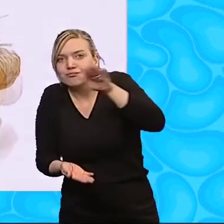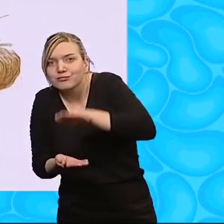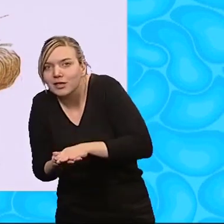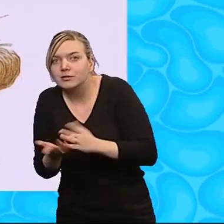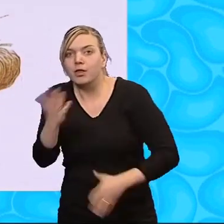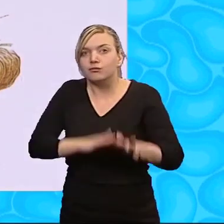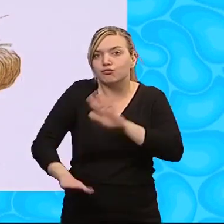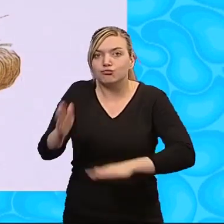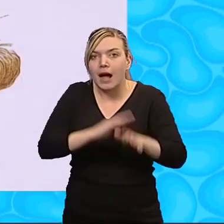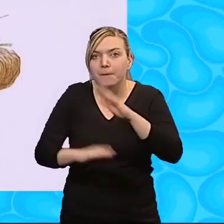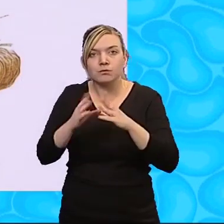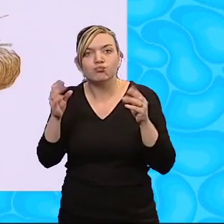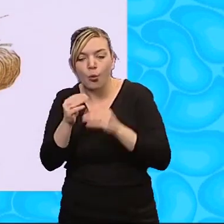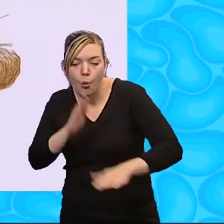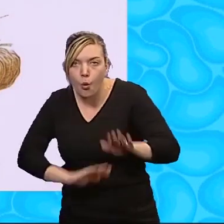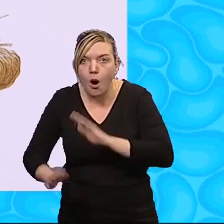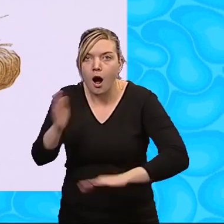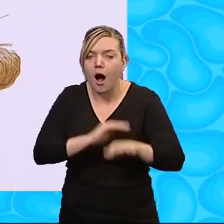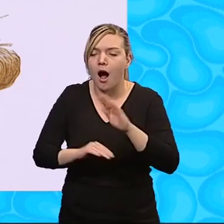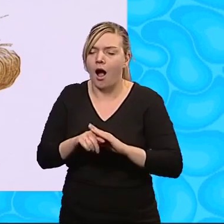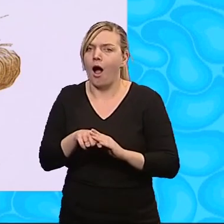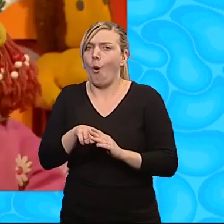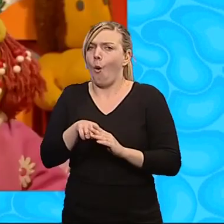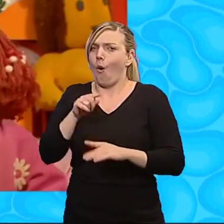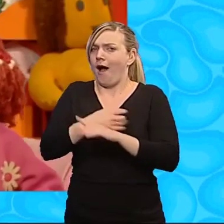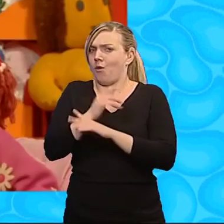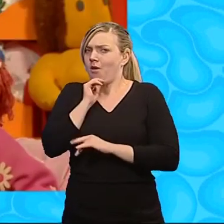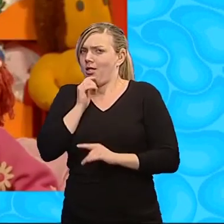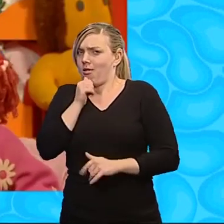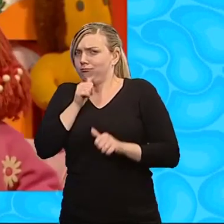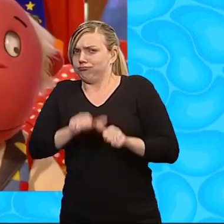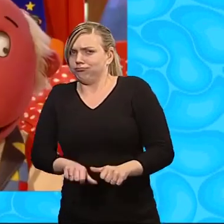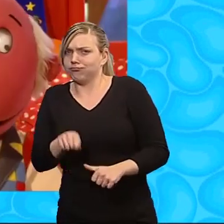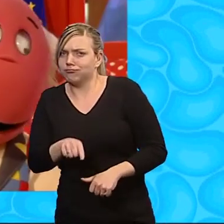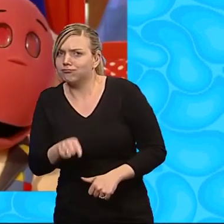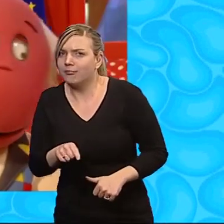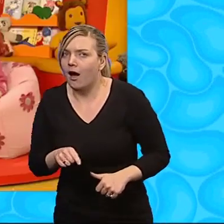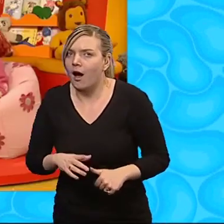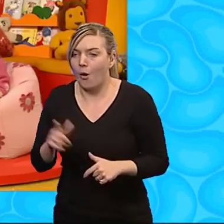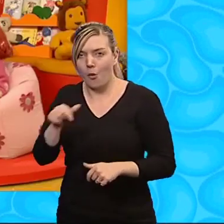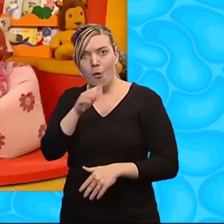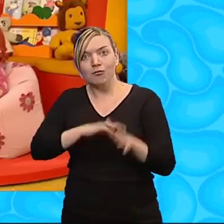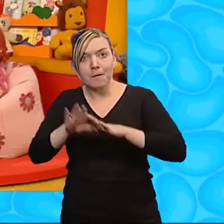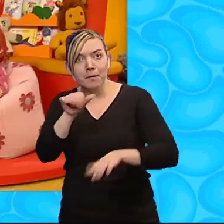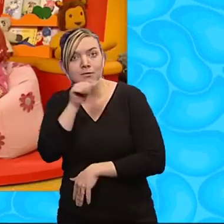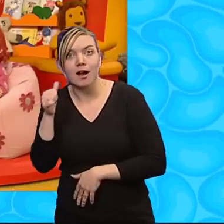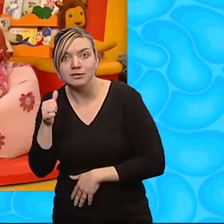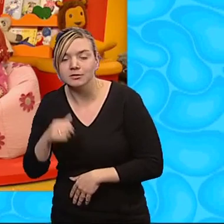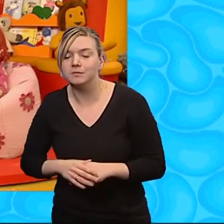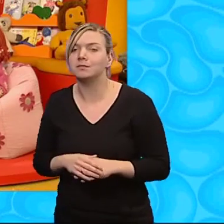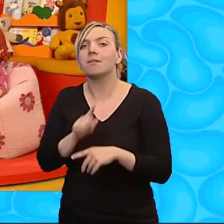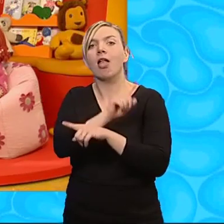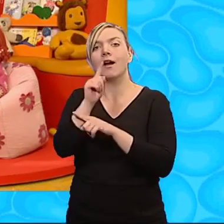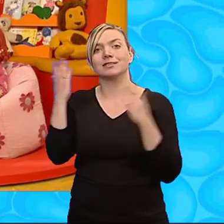wrapped it all up with straw. Hedgehog will love my present. He's wrapped it up nicely. He has, hasn't he? Evening came.